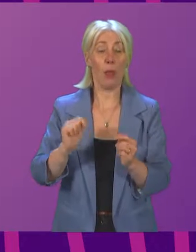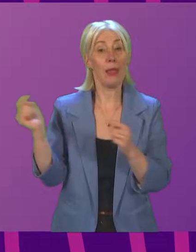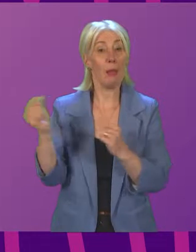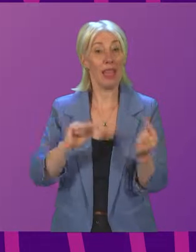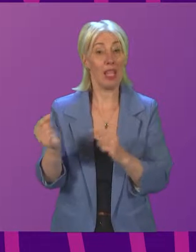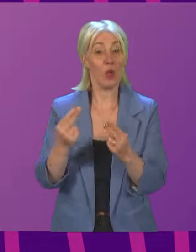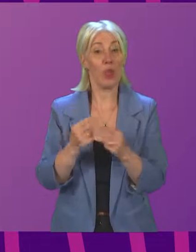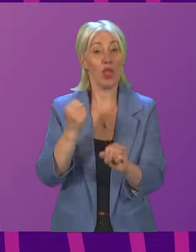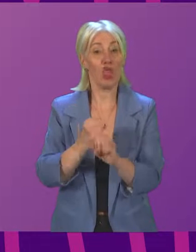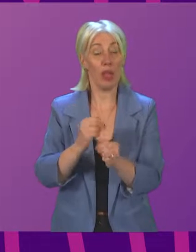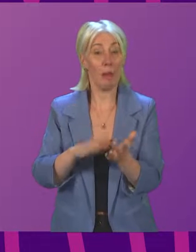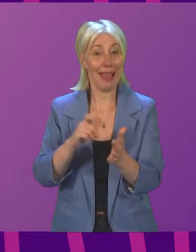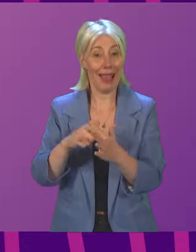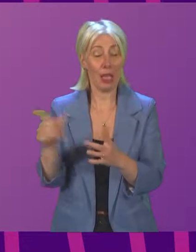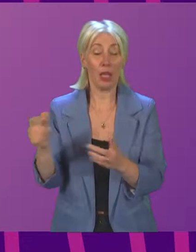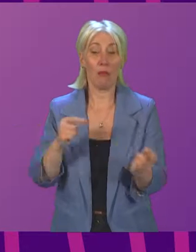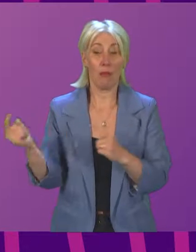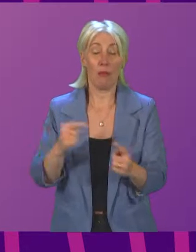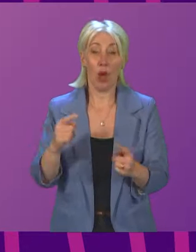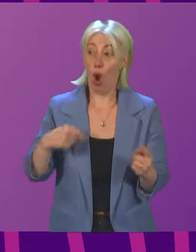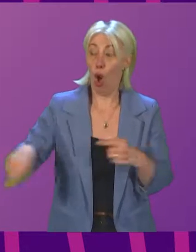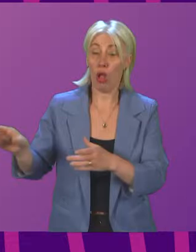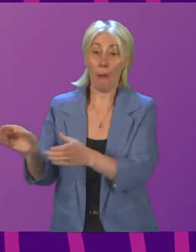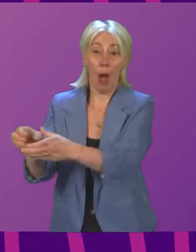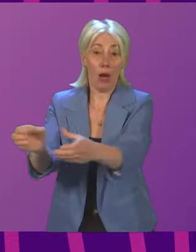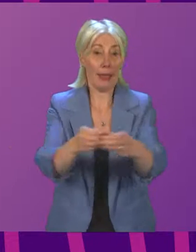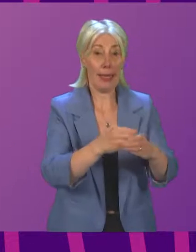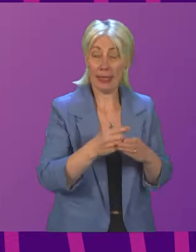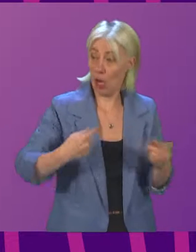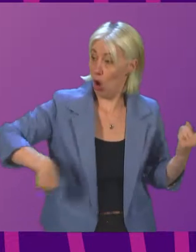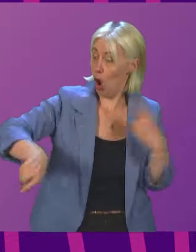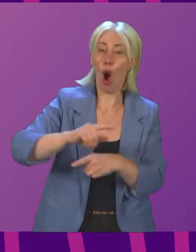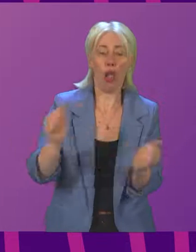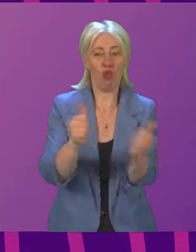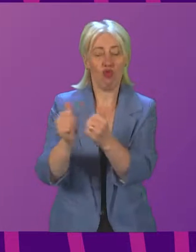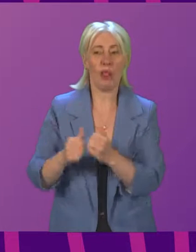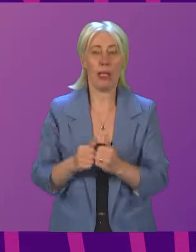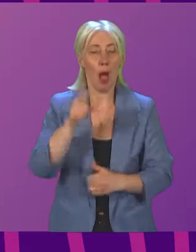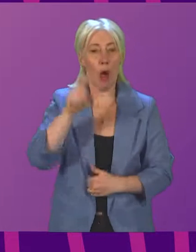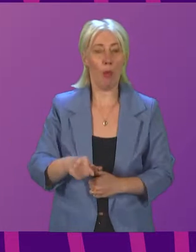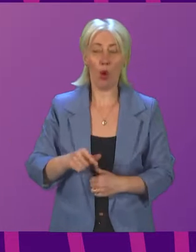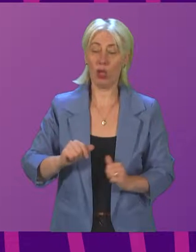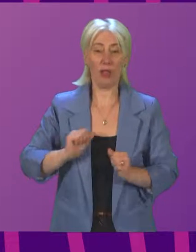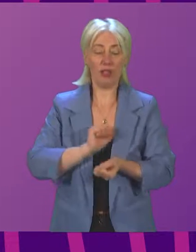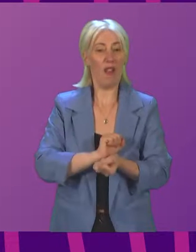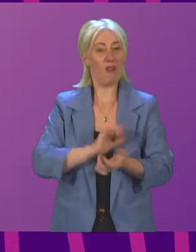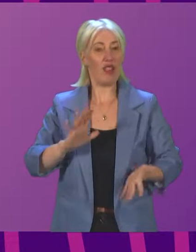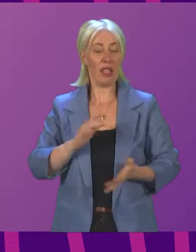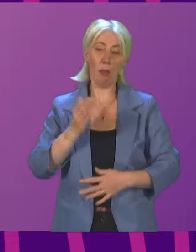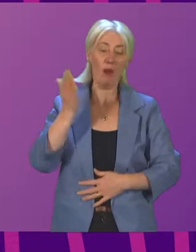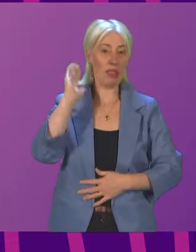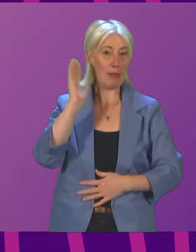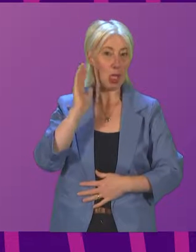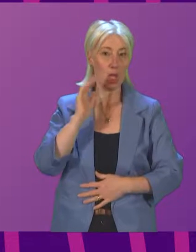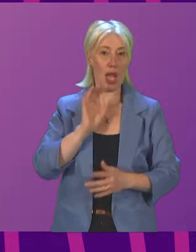on this issue, and join members from all parties in our shared belief that somebody's right to freedom of speech does not trump somebody's right to medical